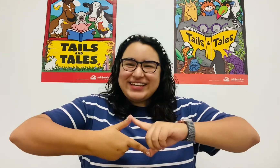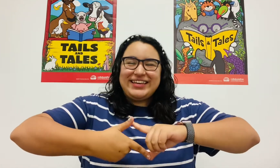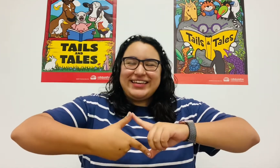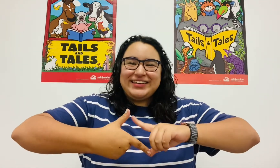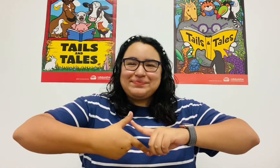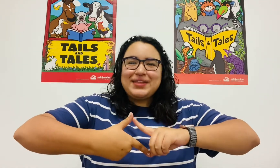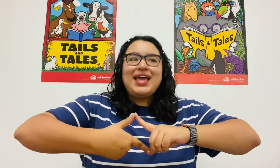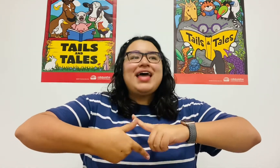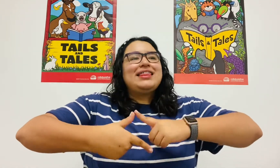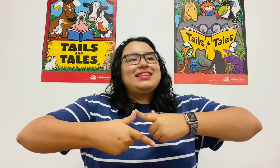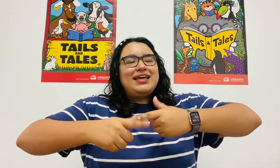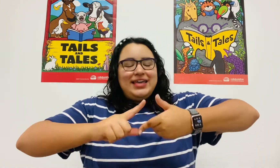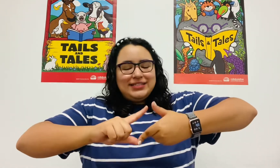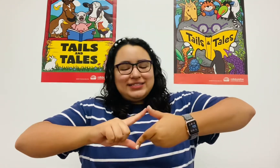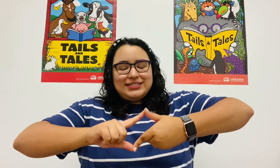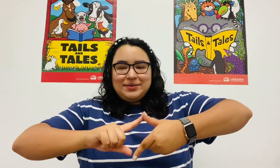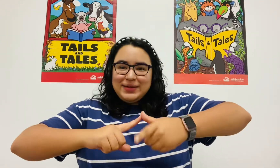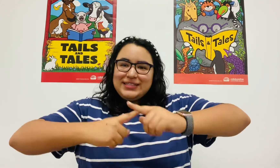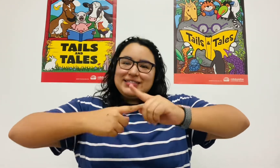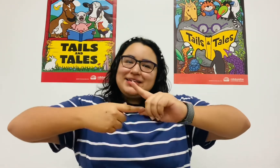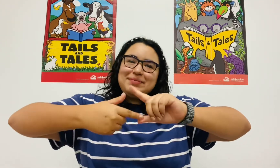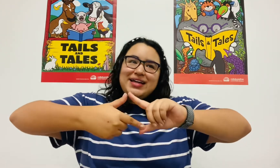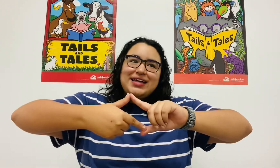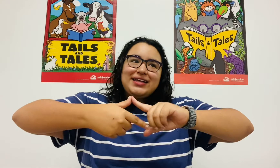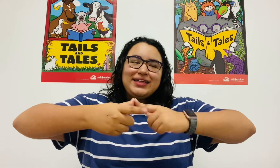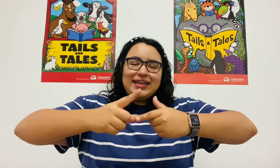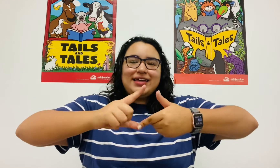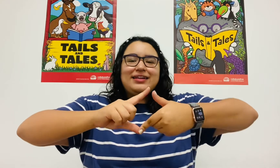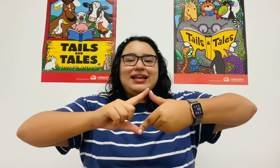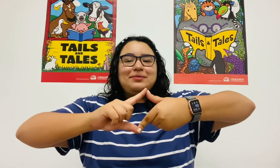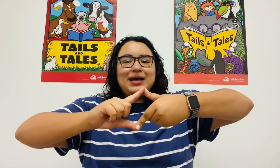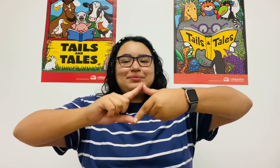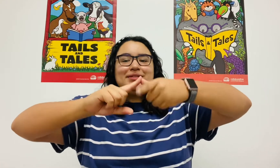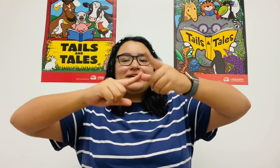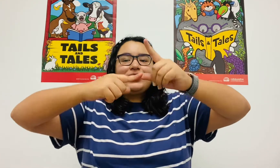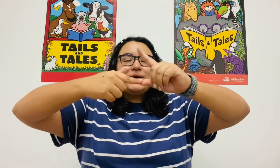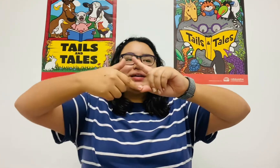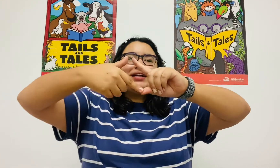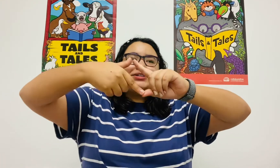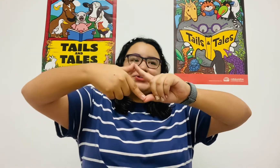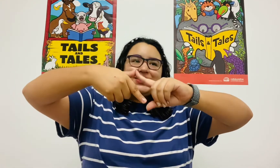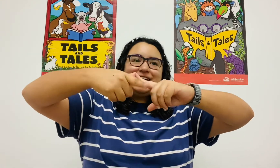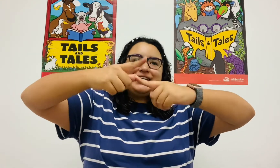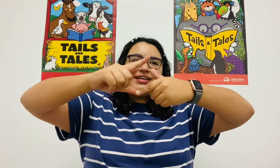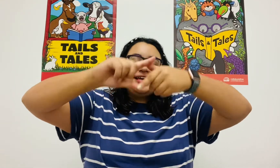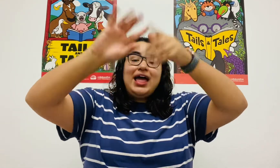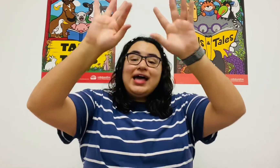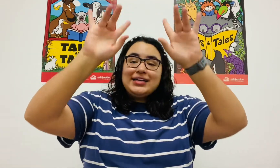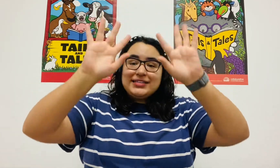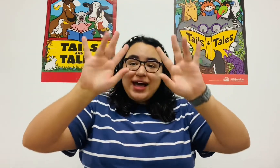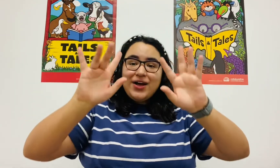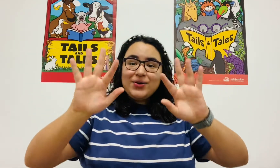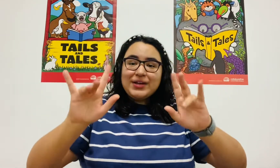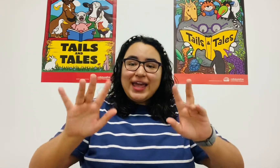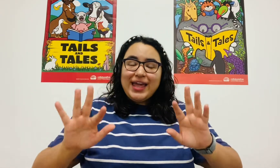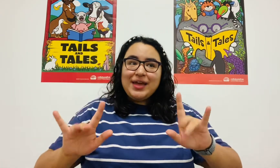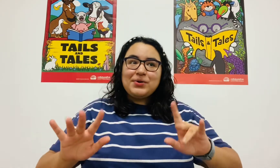The itsy bitsy monkey climbed up the coconut tree. Down came a